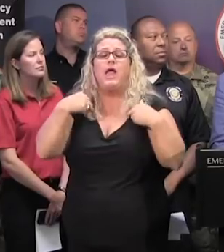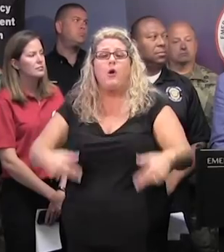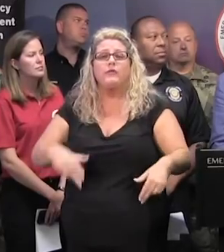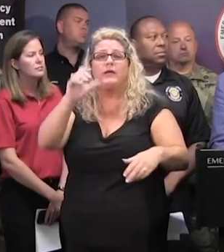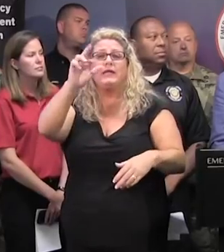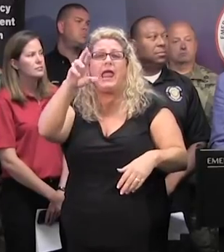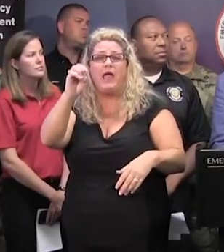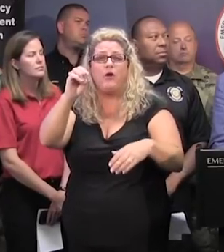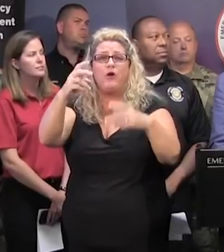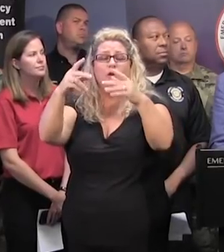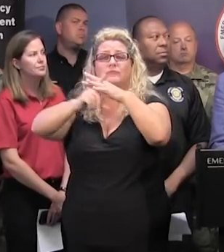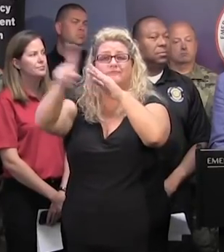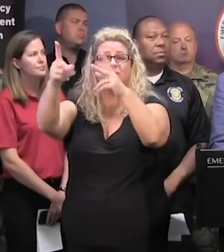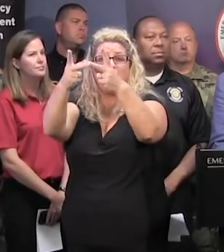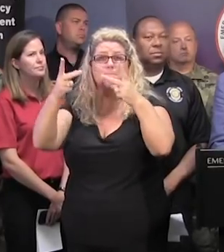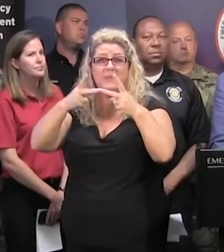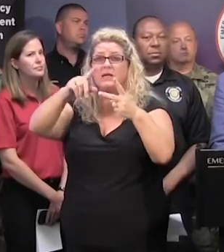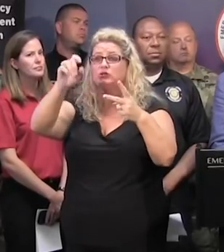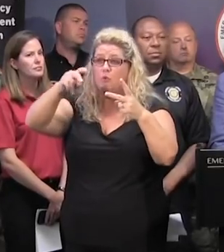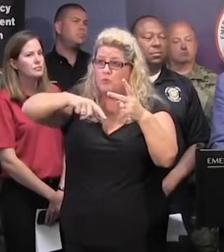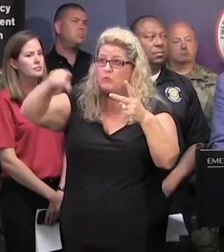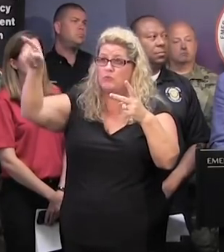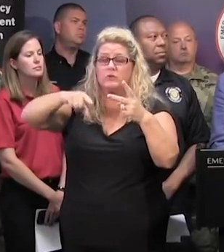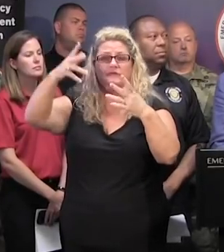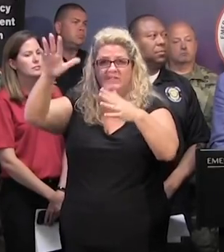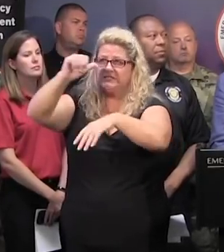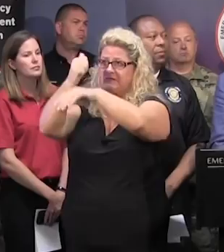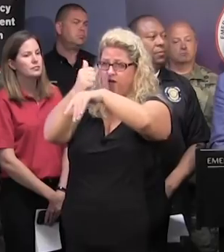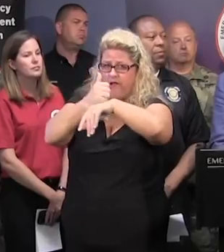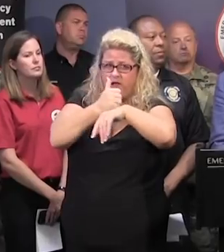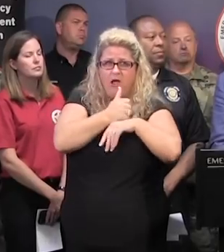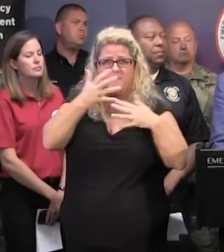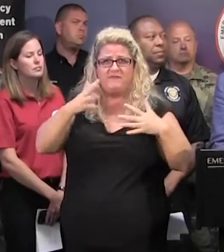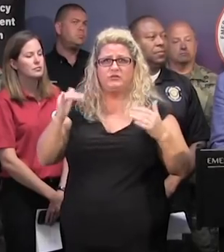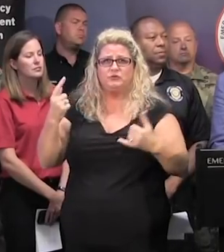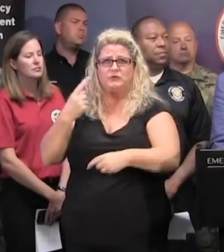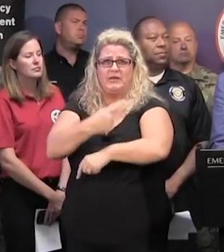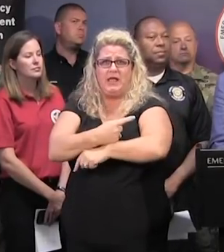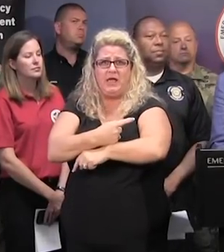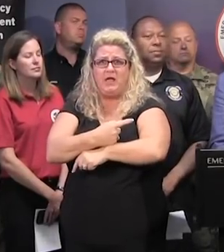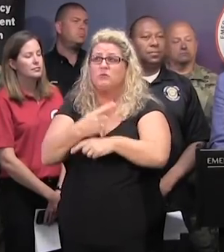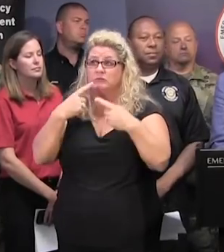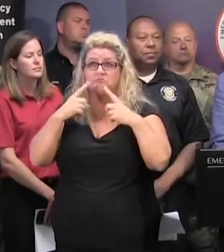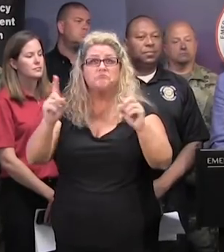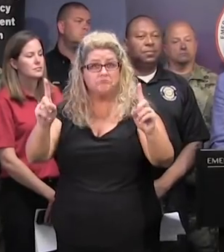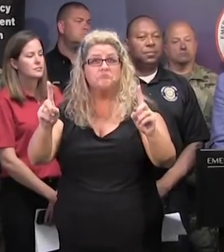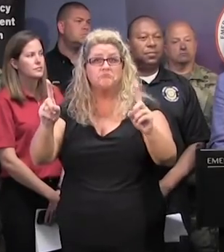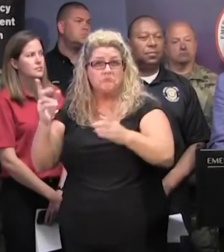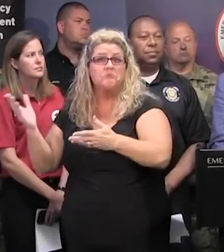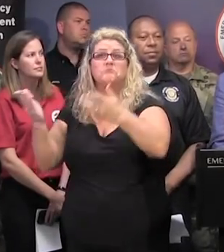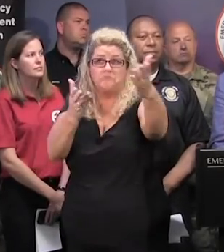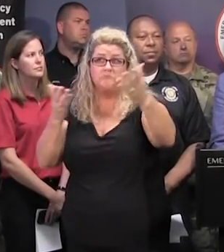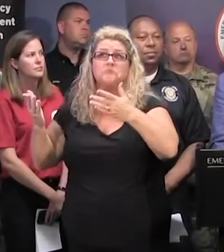evacuation zone, most of those have been completed, and the rest will be finishing up today. So far, we have successfully transported